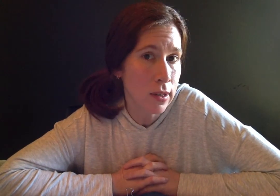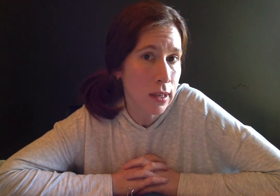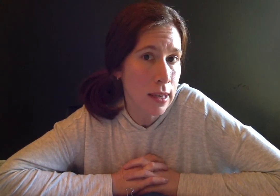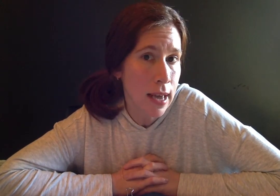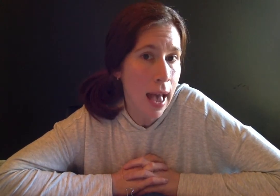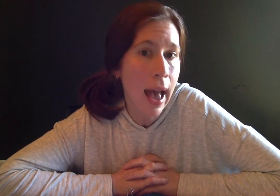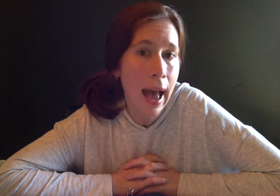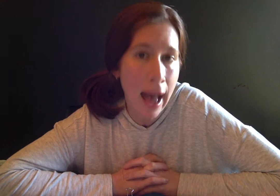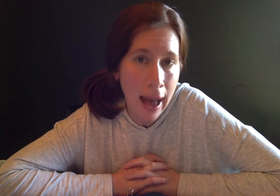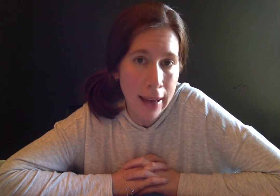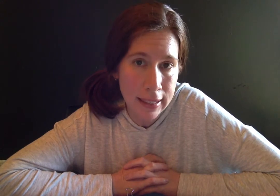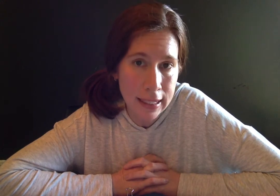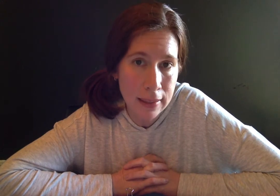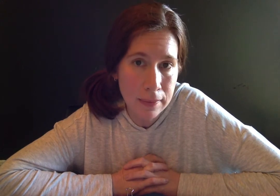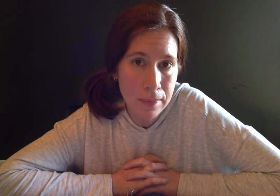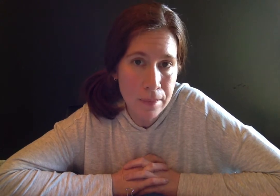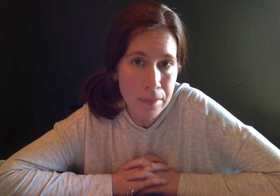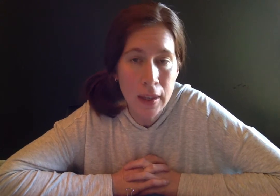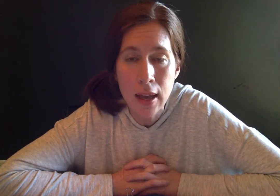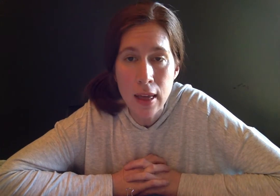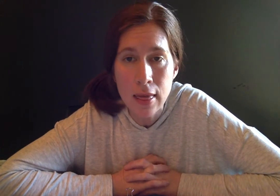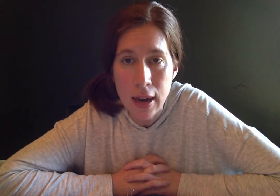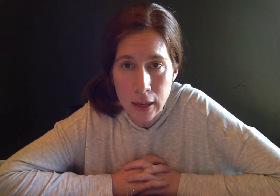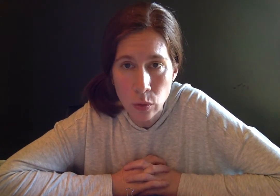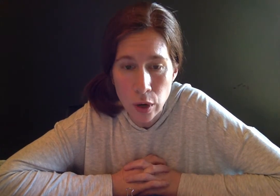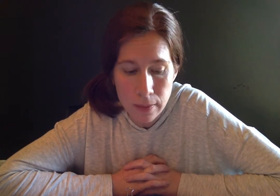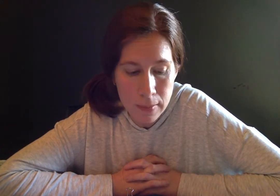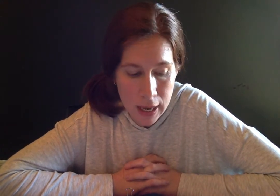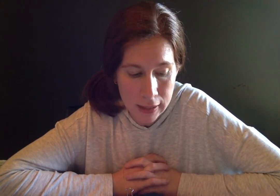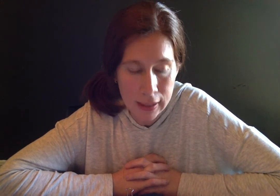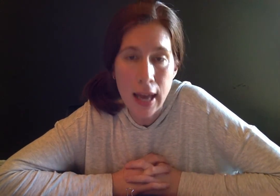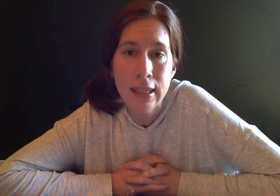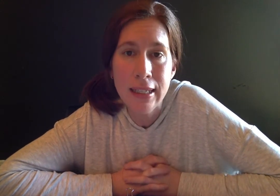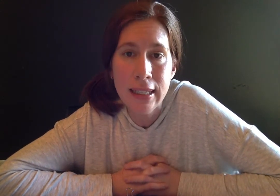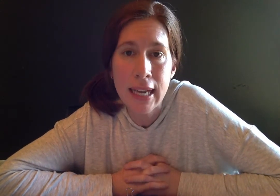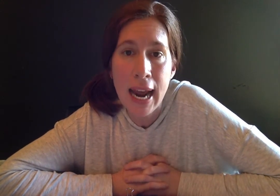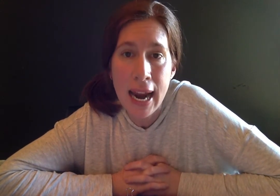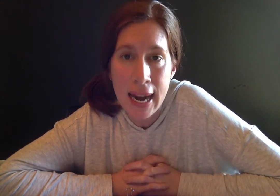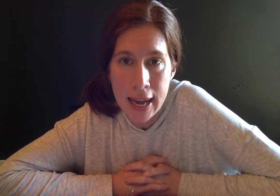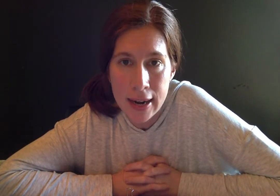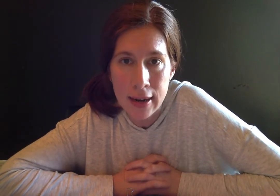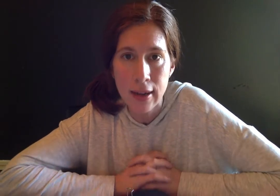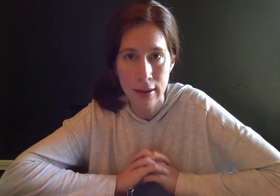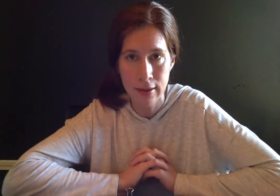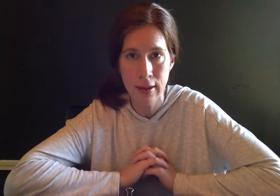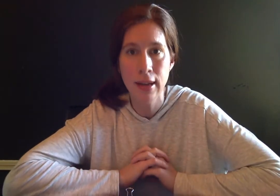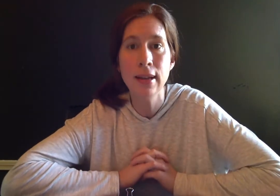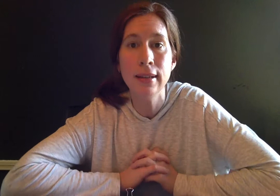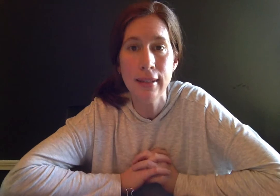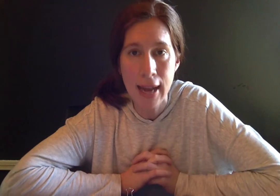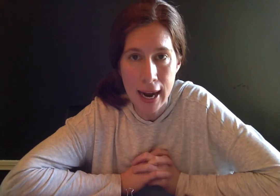the next word is tan tan